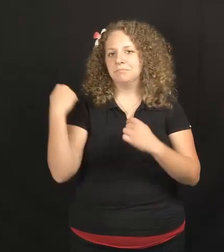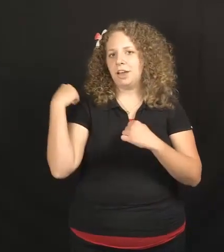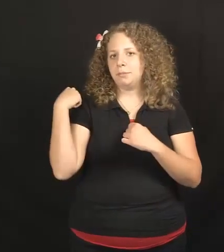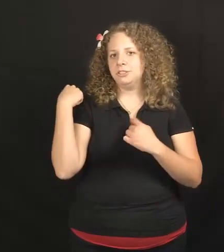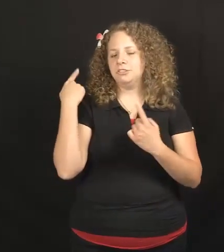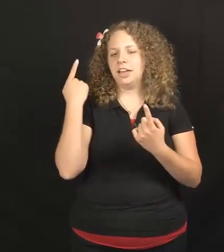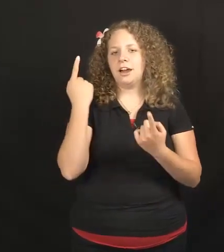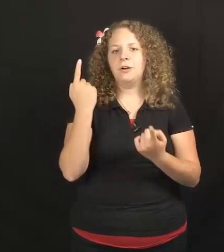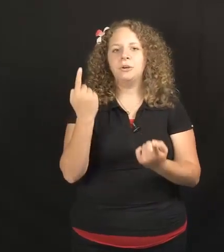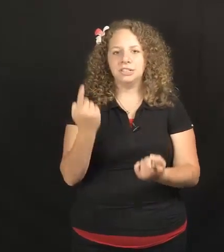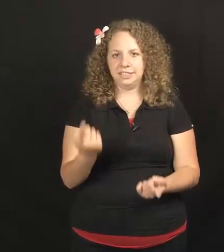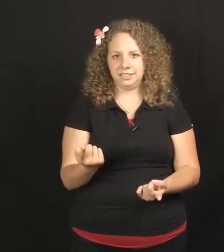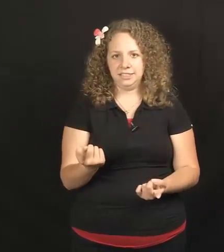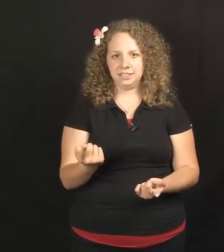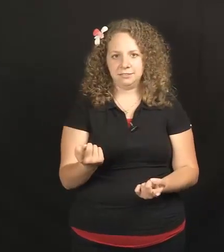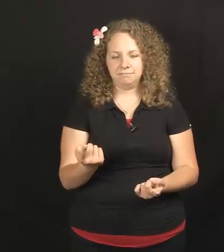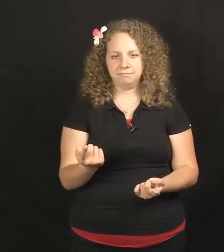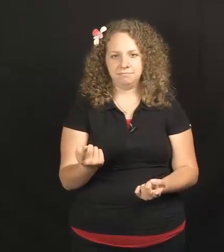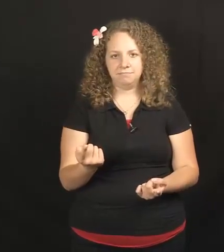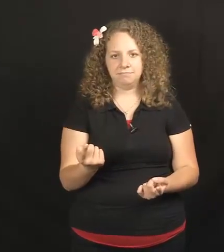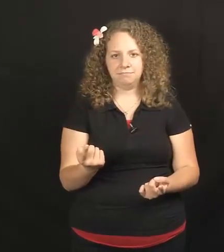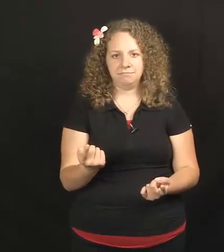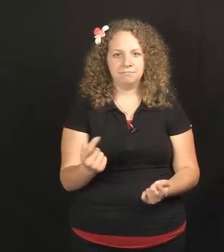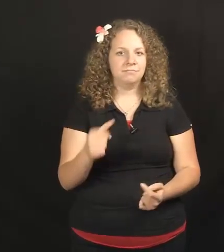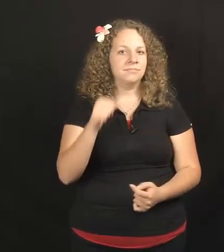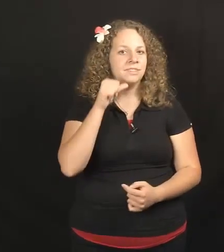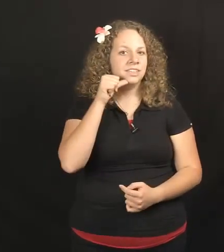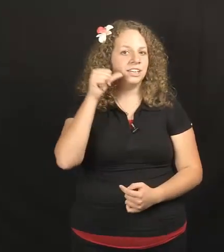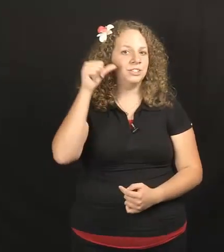Up till now or since Yesterday